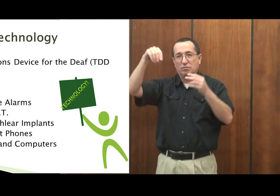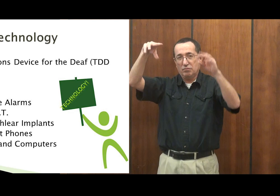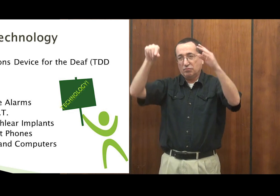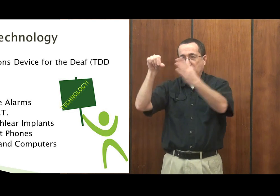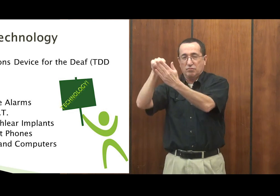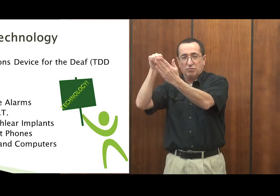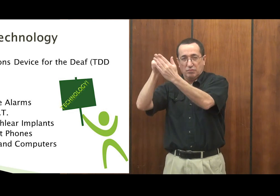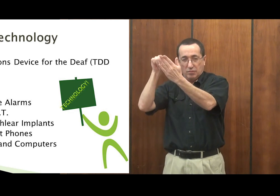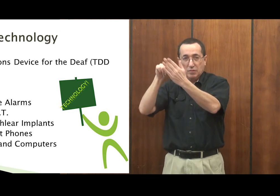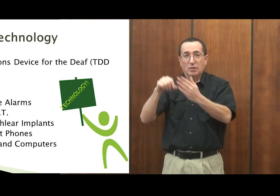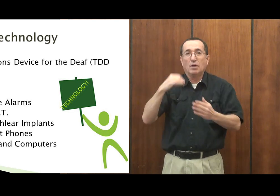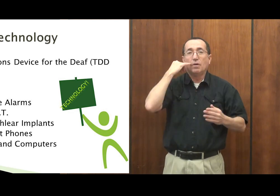We had a light for the doorbell.